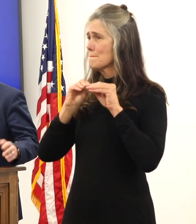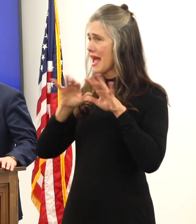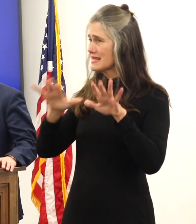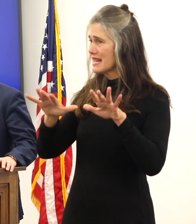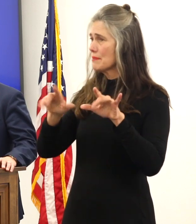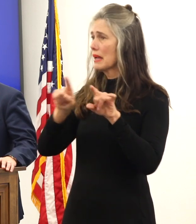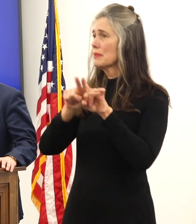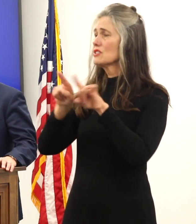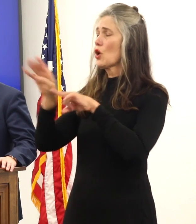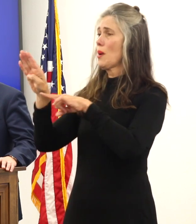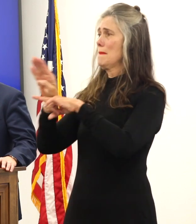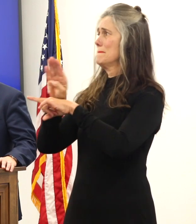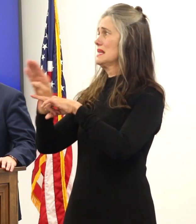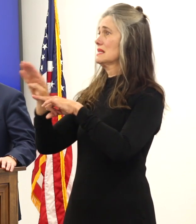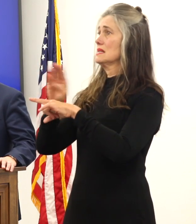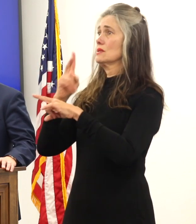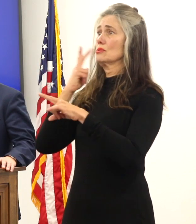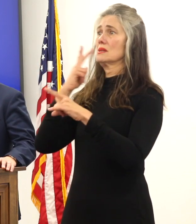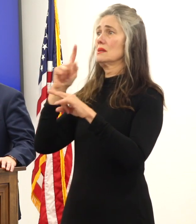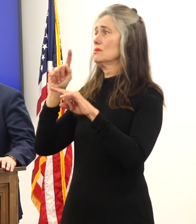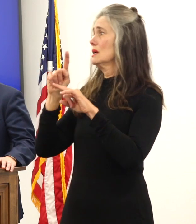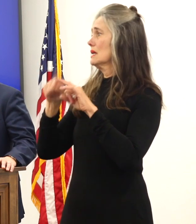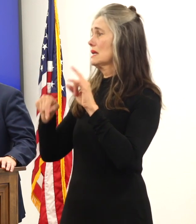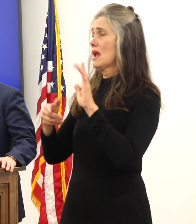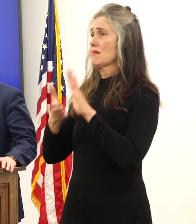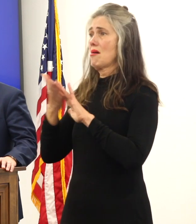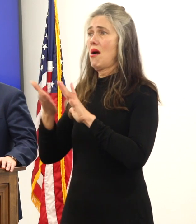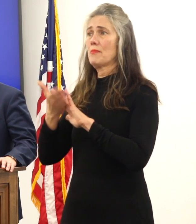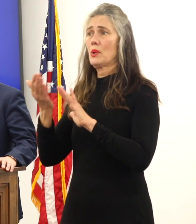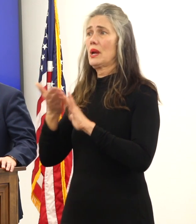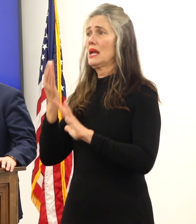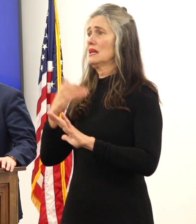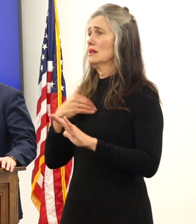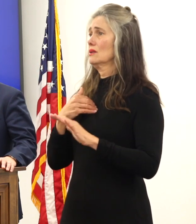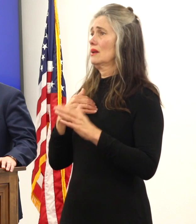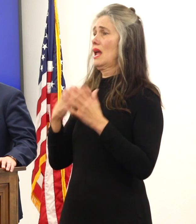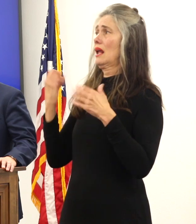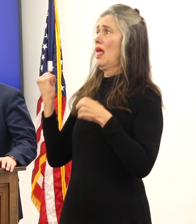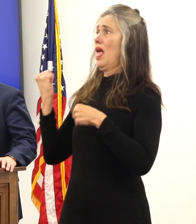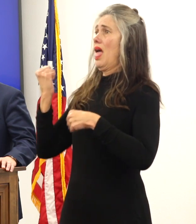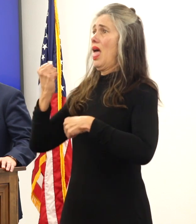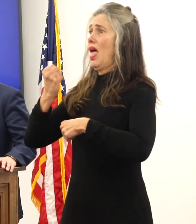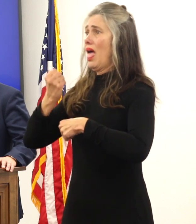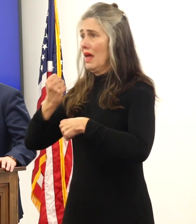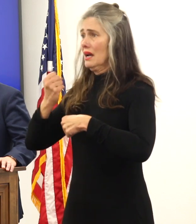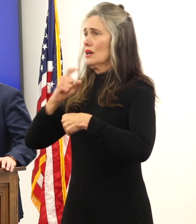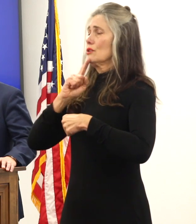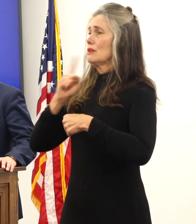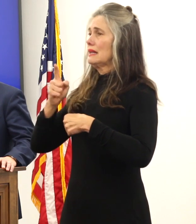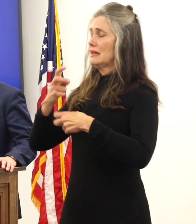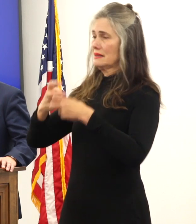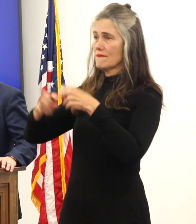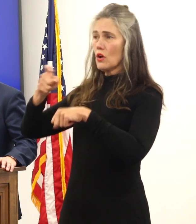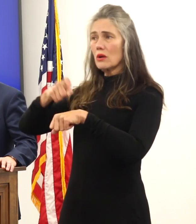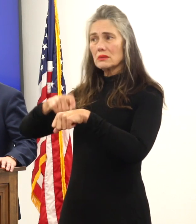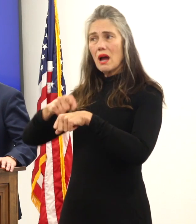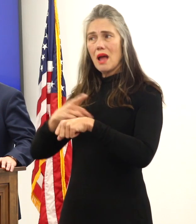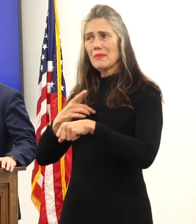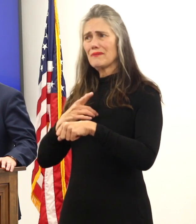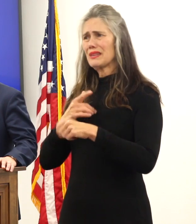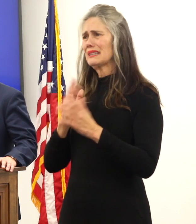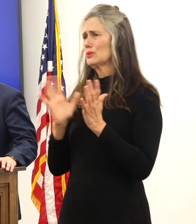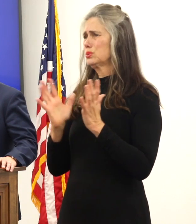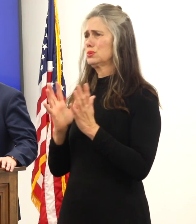stress of a of a business that you see you can't you can't continue to operate um it's a very difficult time but what's